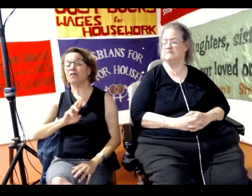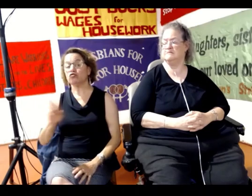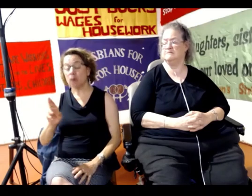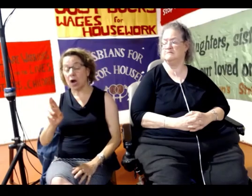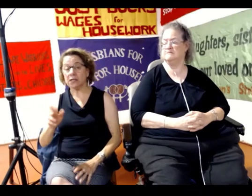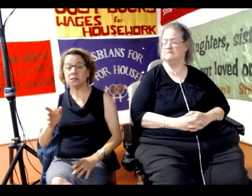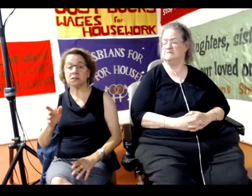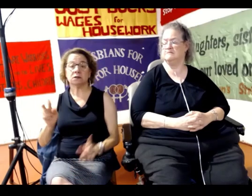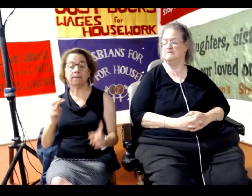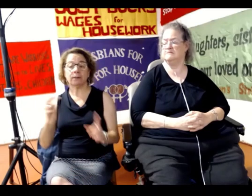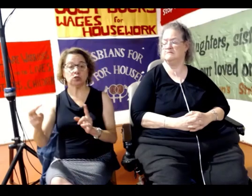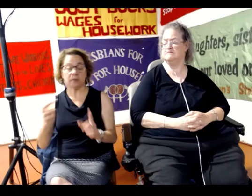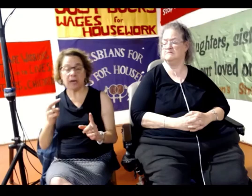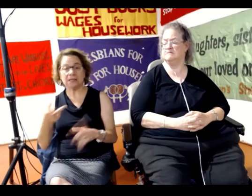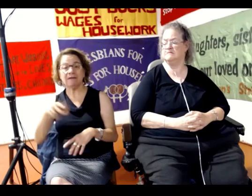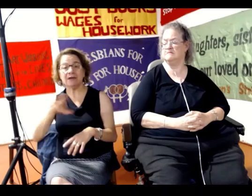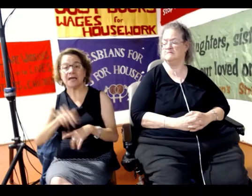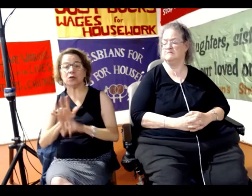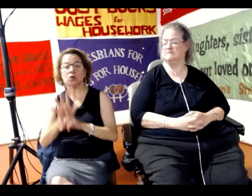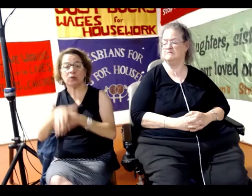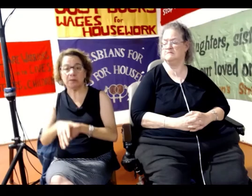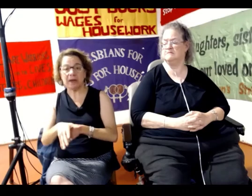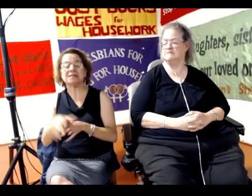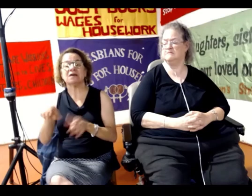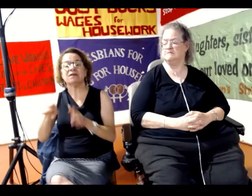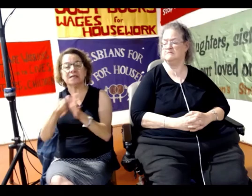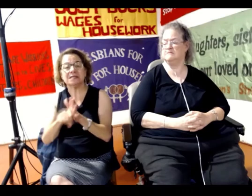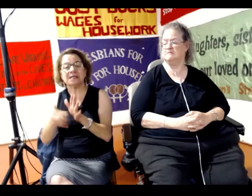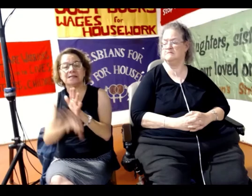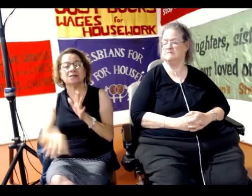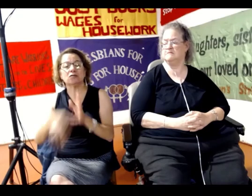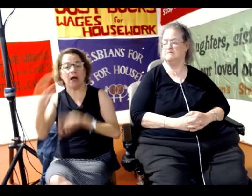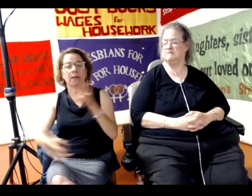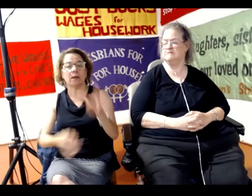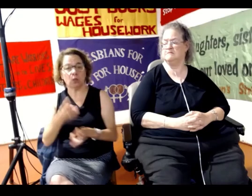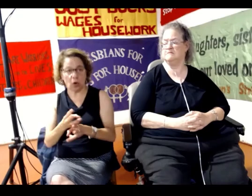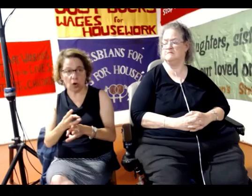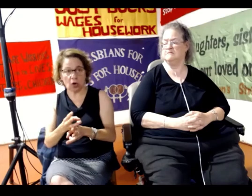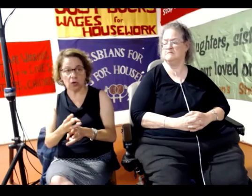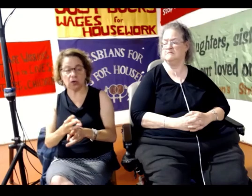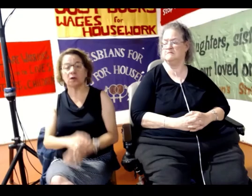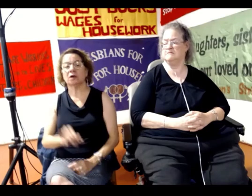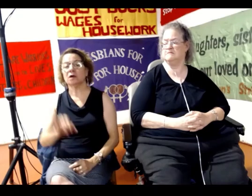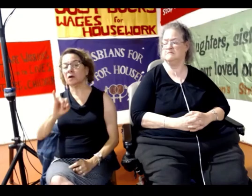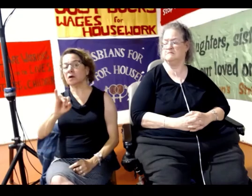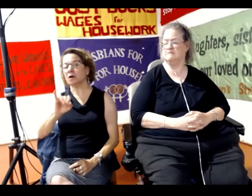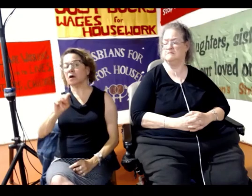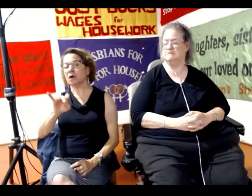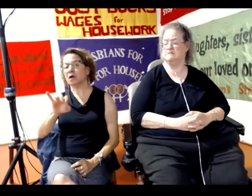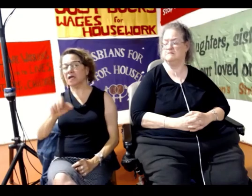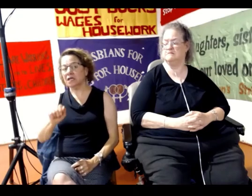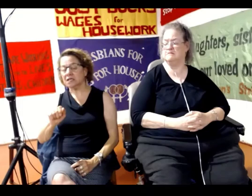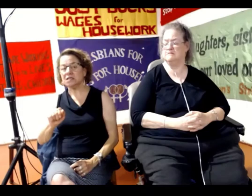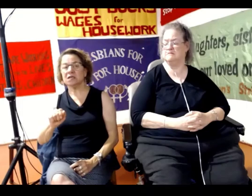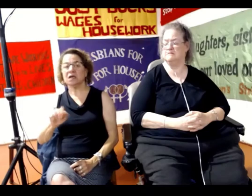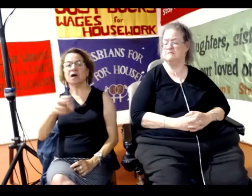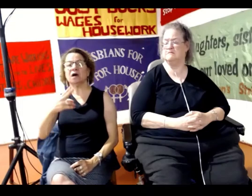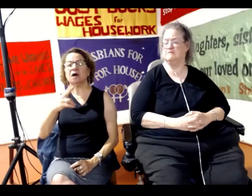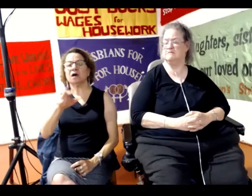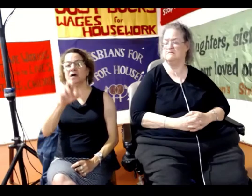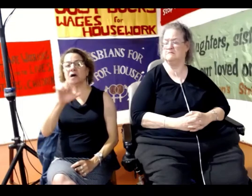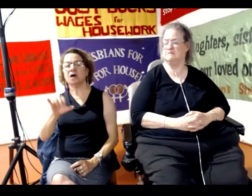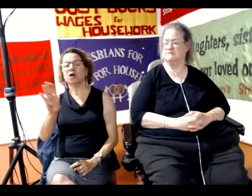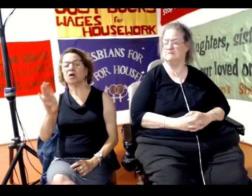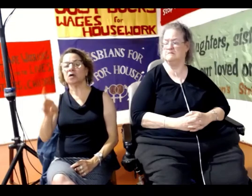nationalist, repressive states around the world. Modi's India, Orban's Hungary, Bolsonaro's